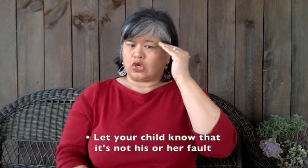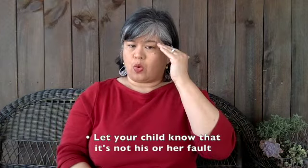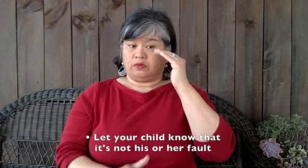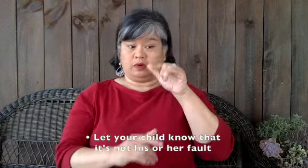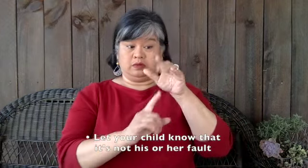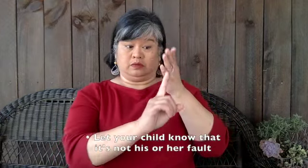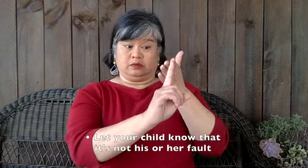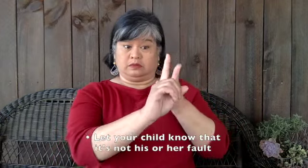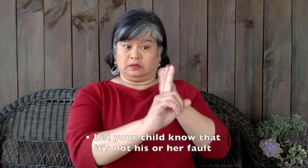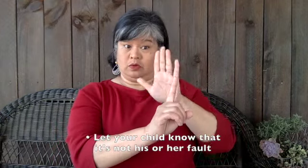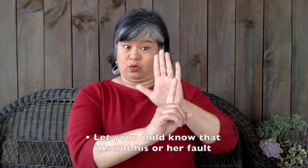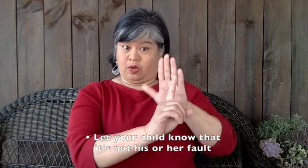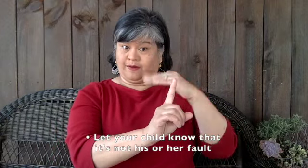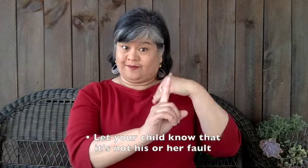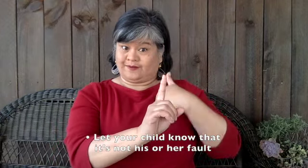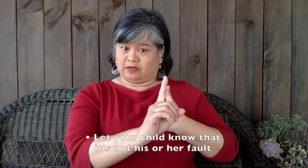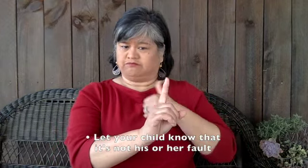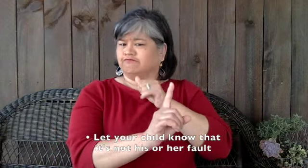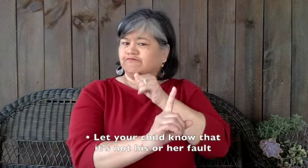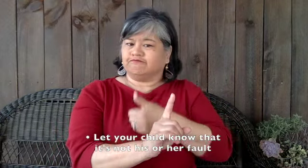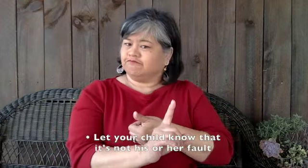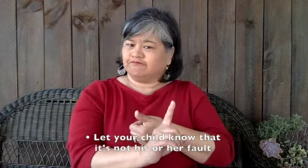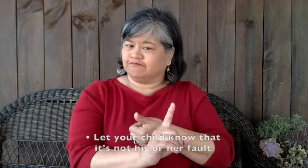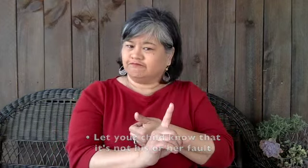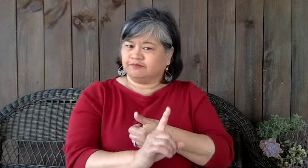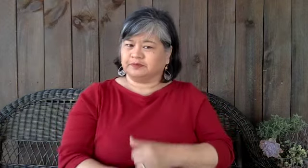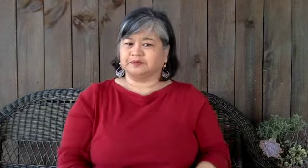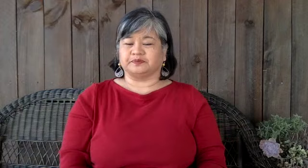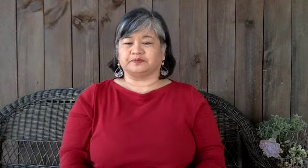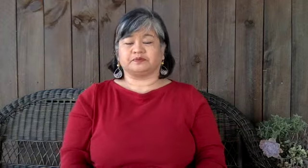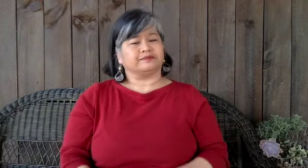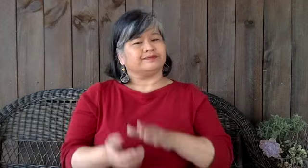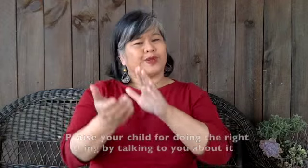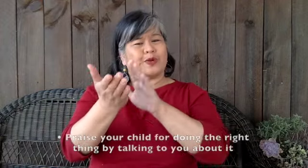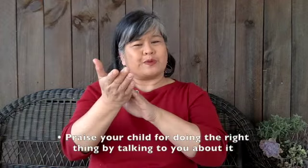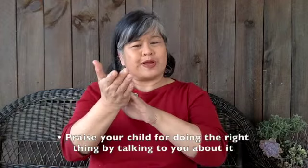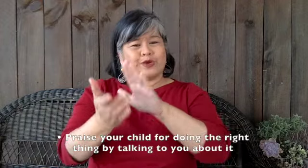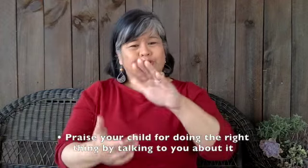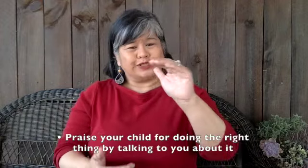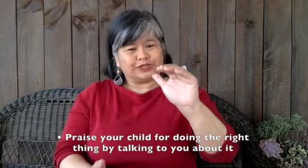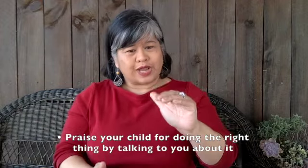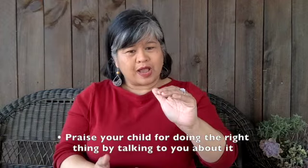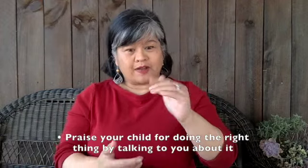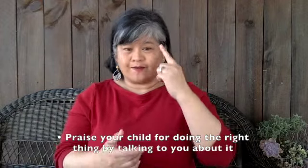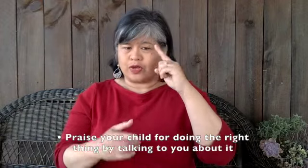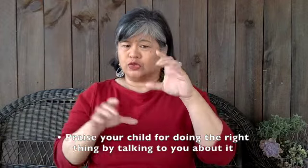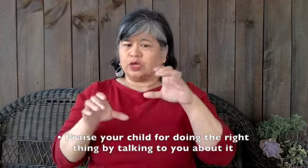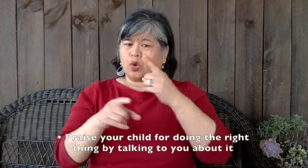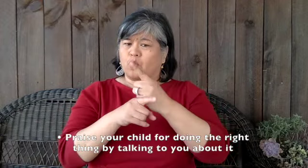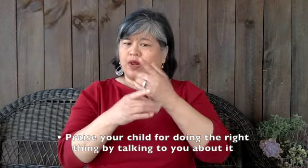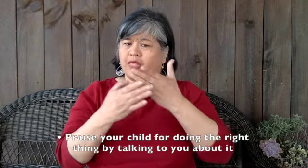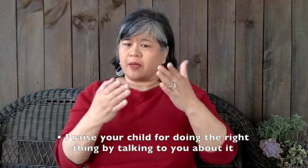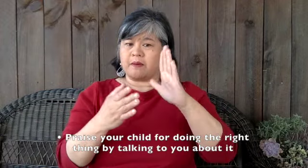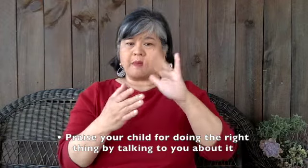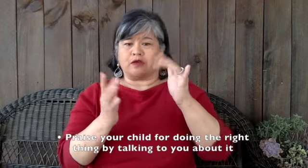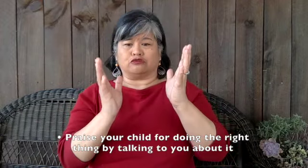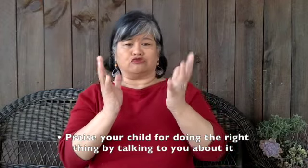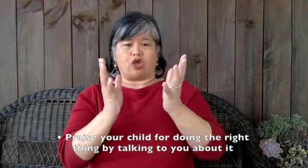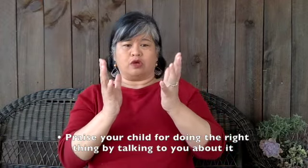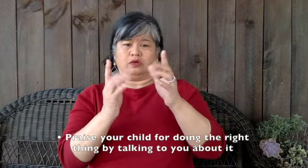child know that it's not his or her fault praise your child for doing the right thing by talking to